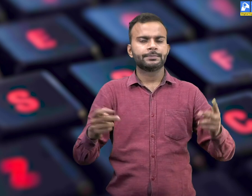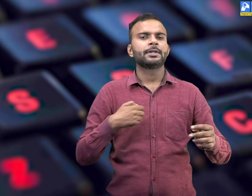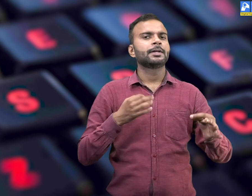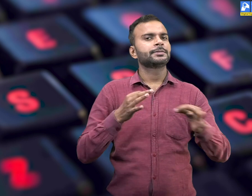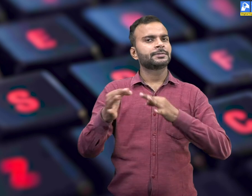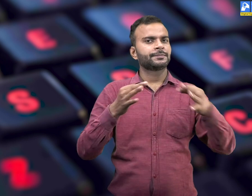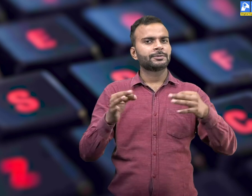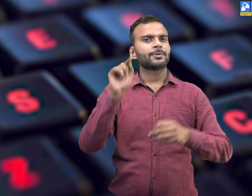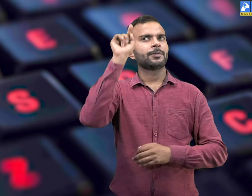one.